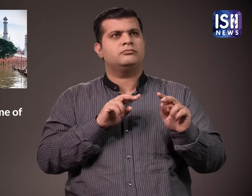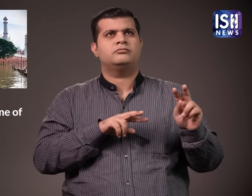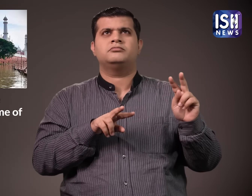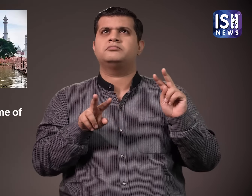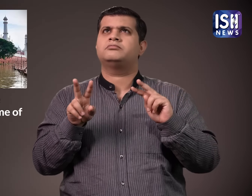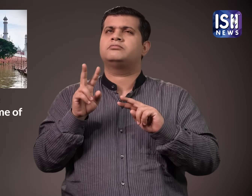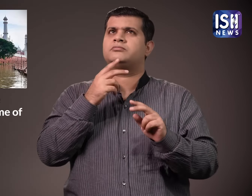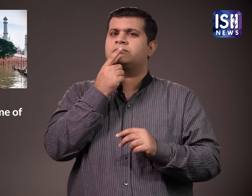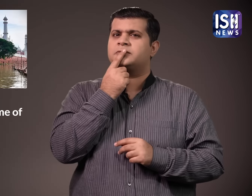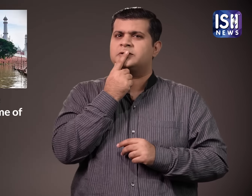to inspect the leakages.